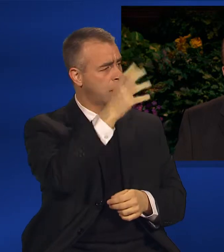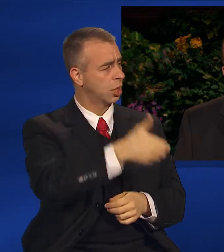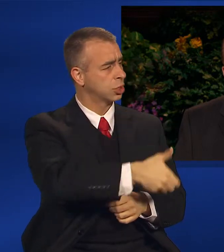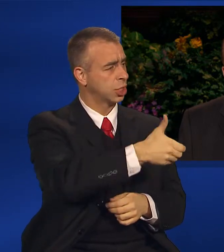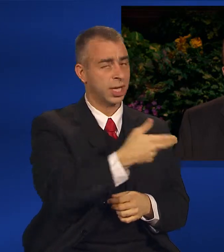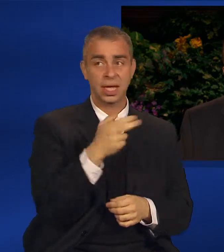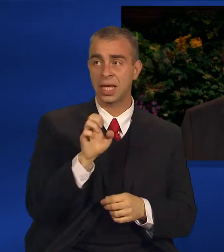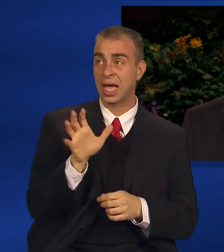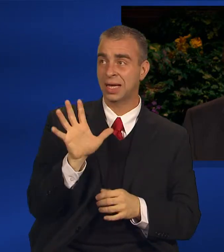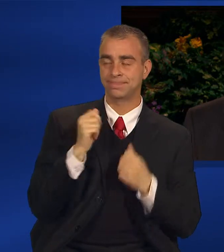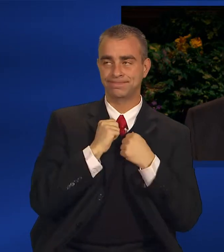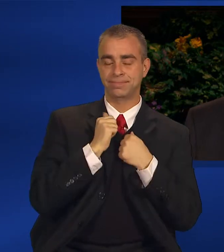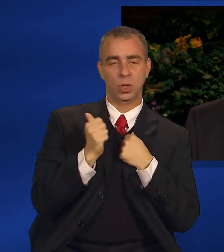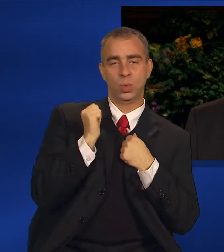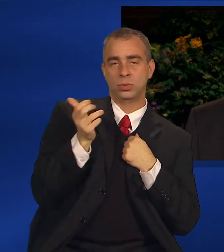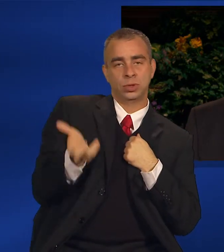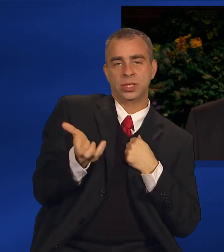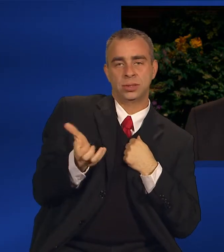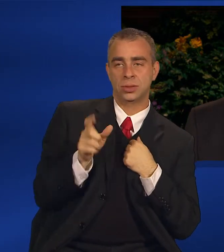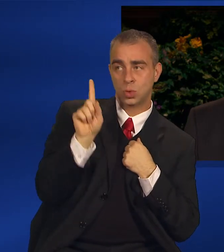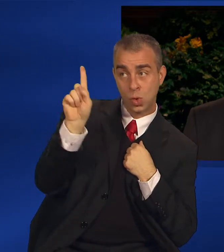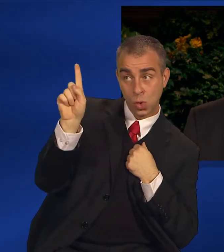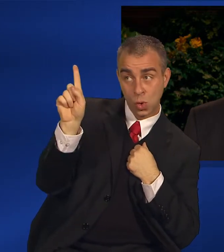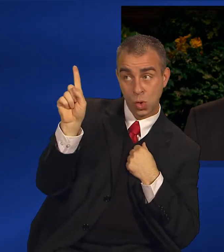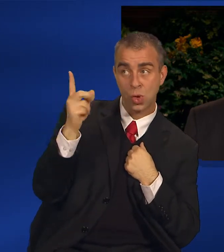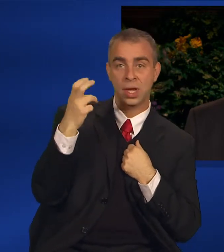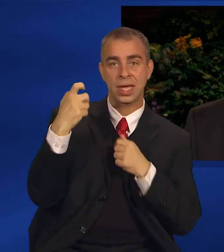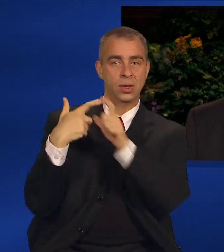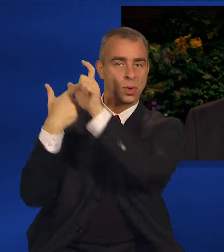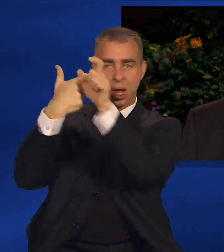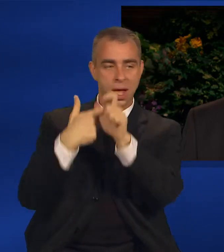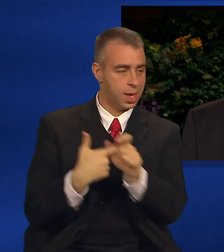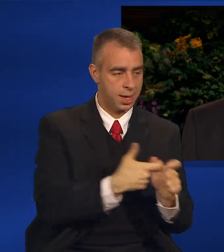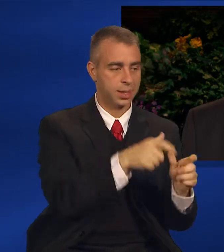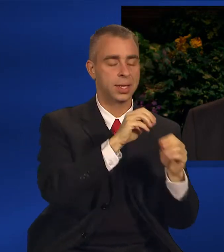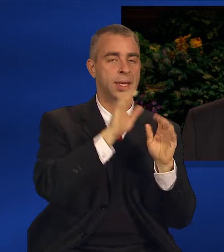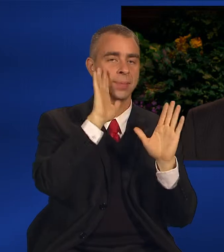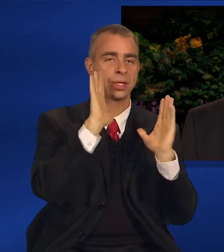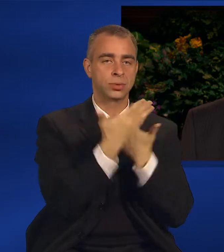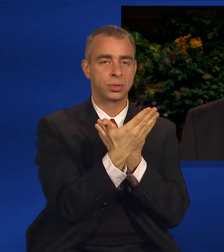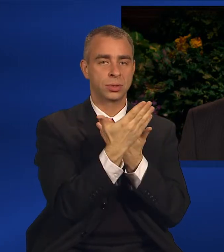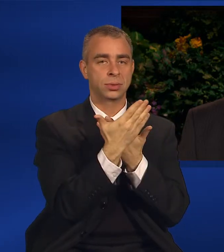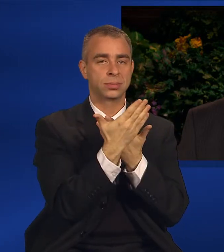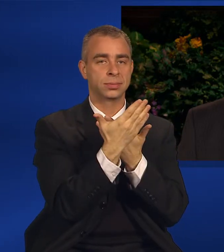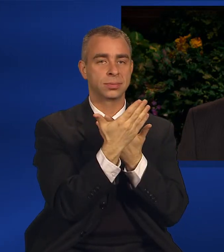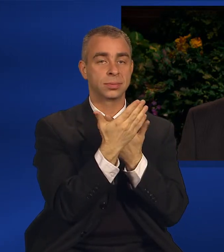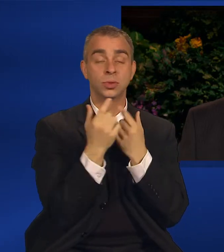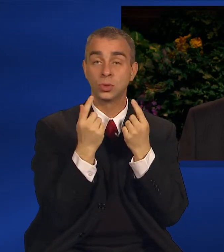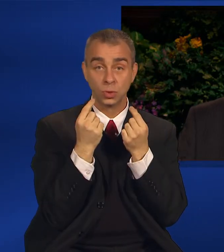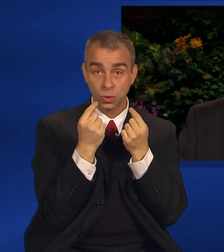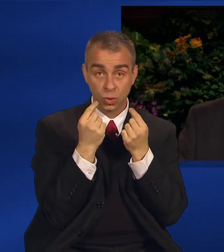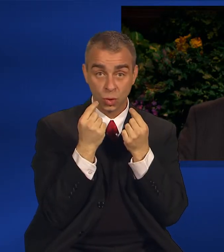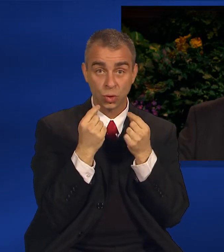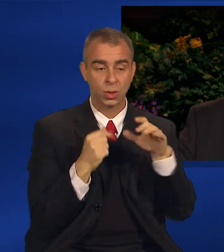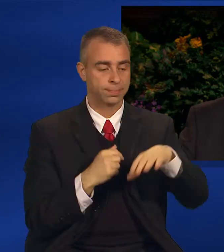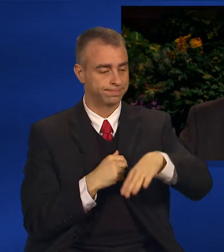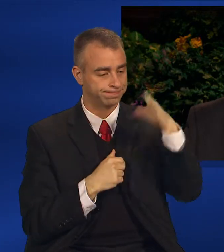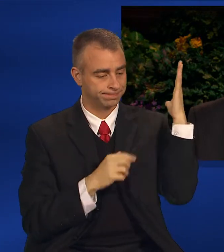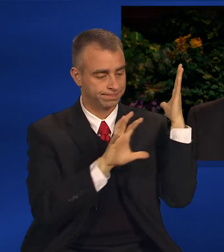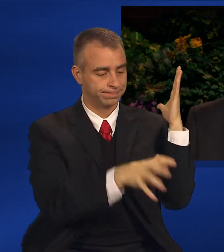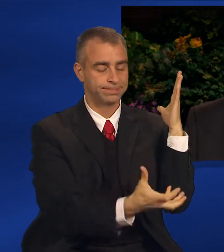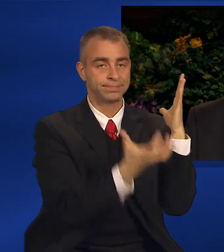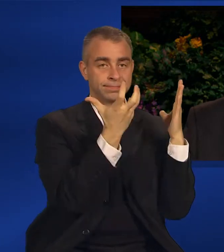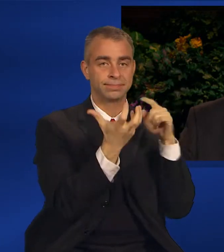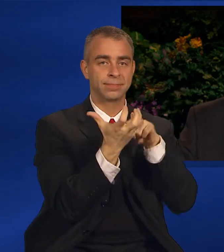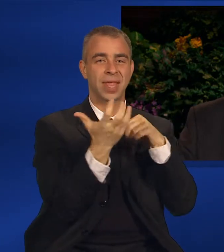with them. Rather, he went to his bedroom and took from a small cabinet